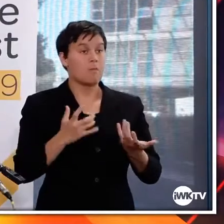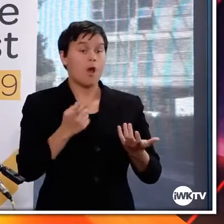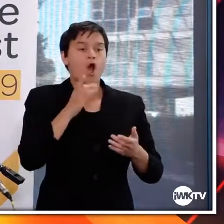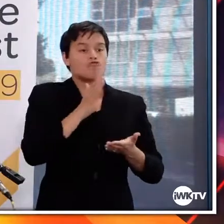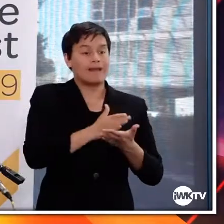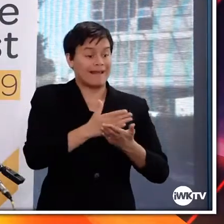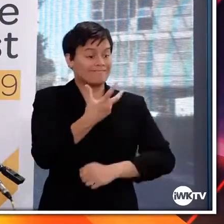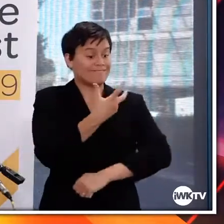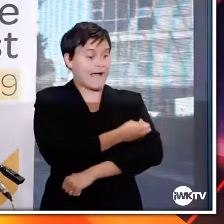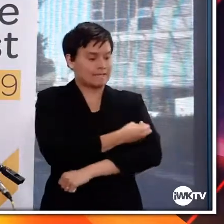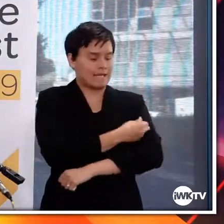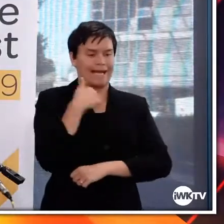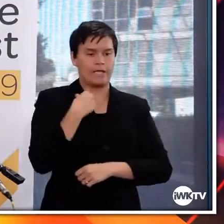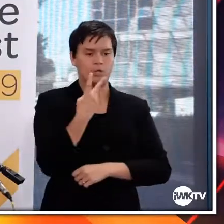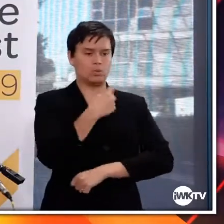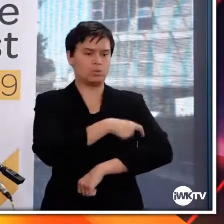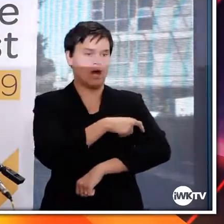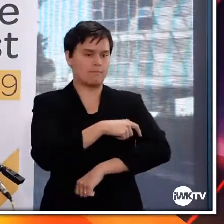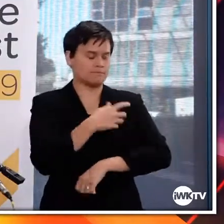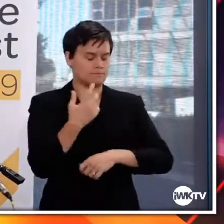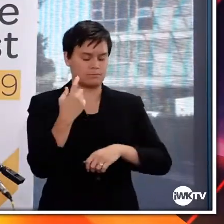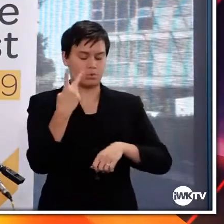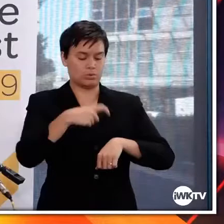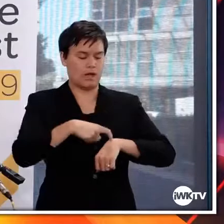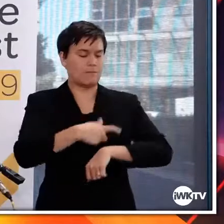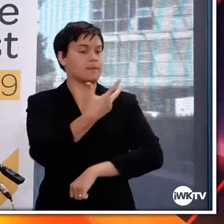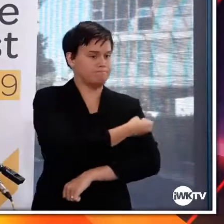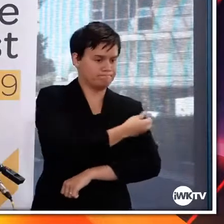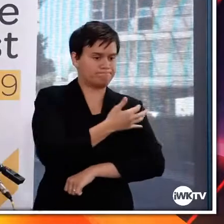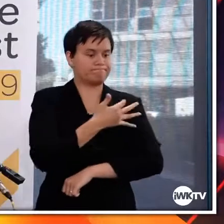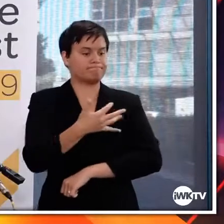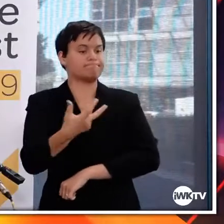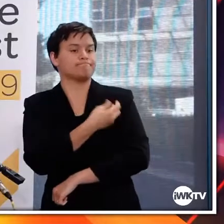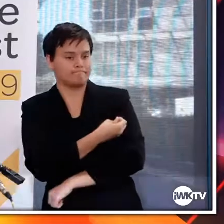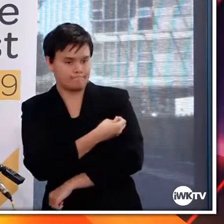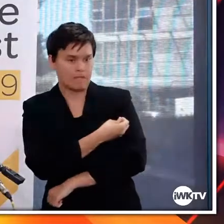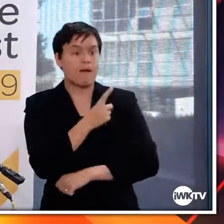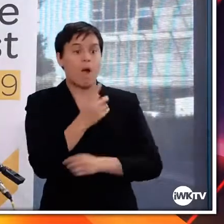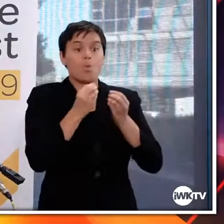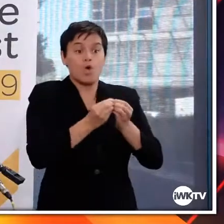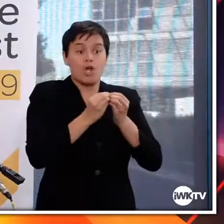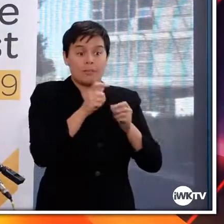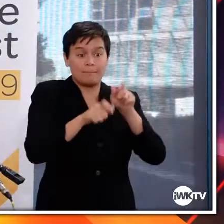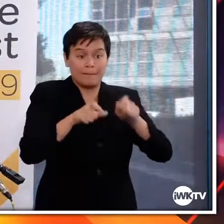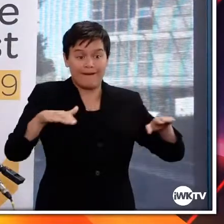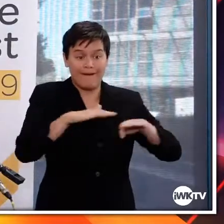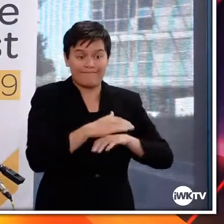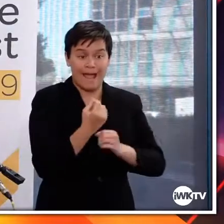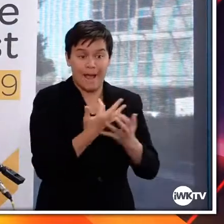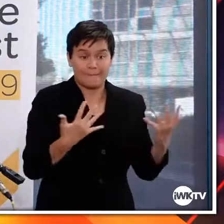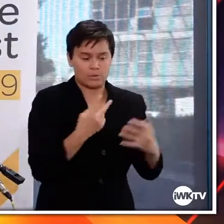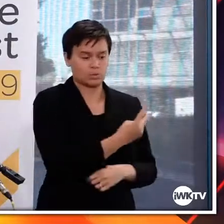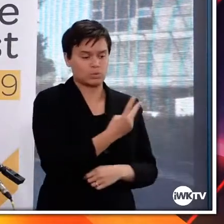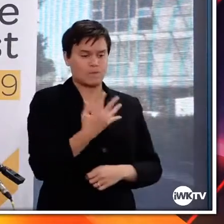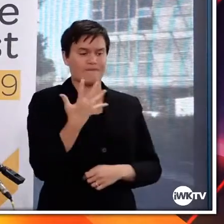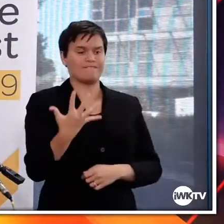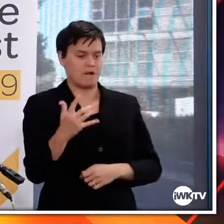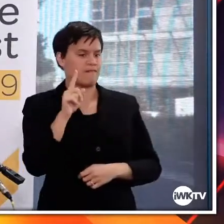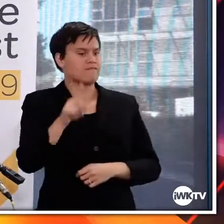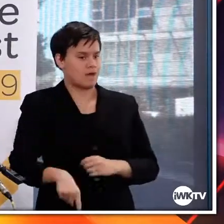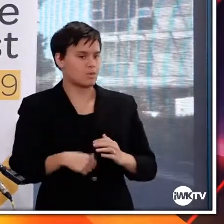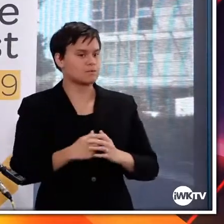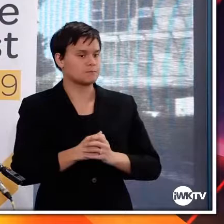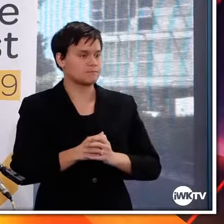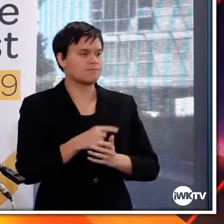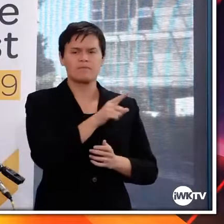people who are, at the moment, the highest risk, starting with those who are working at the border. Chris, looking through the data, were you able to ascertain at any